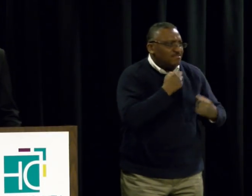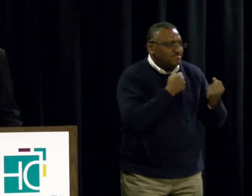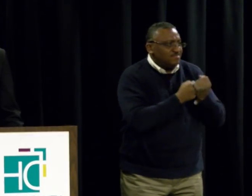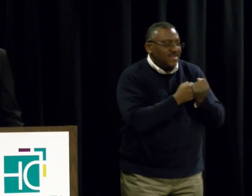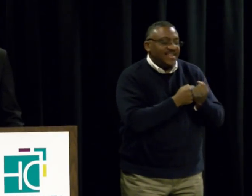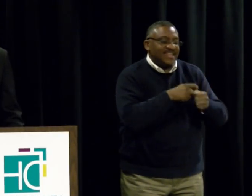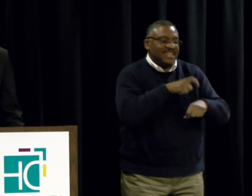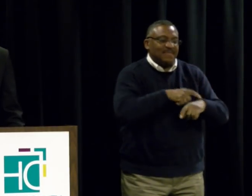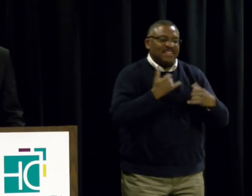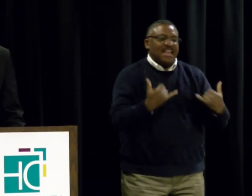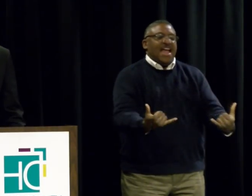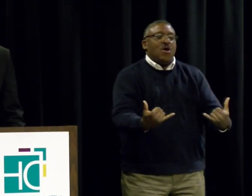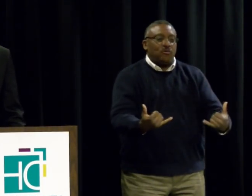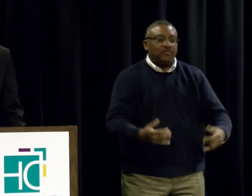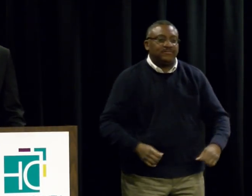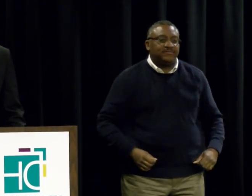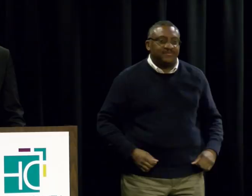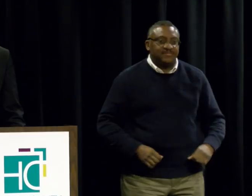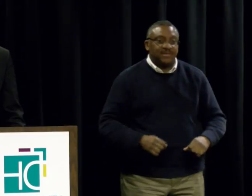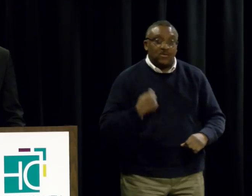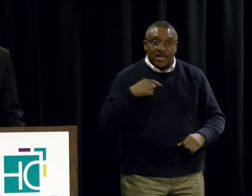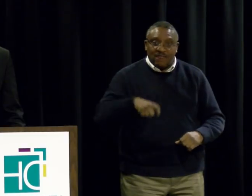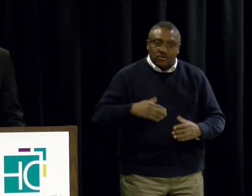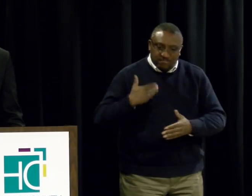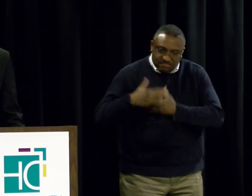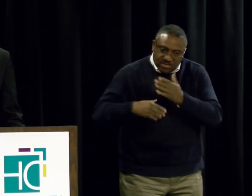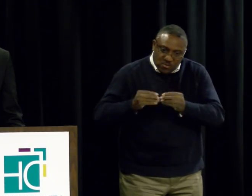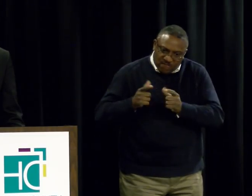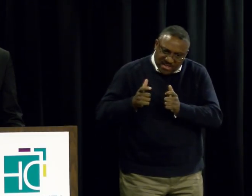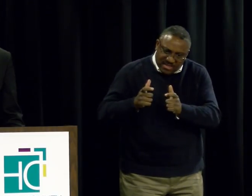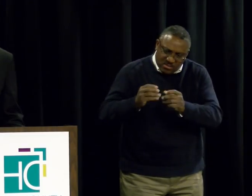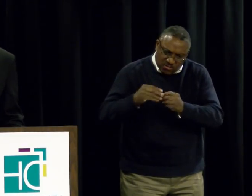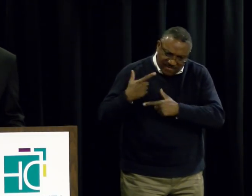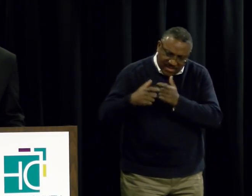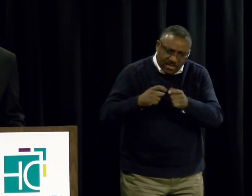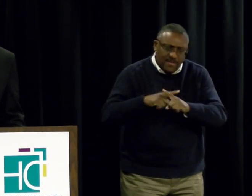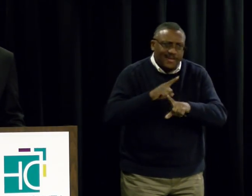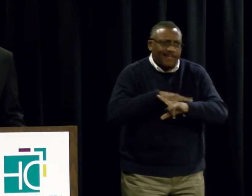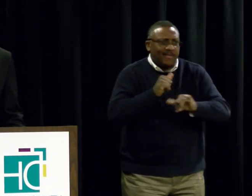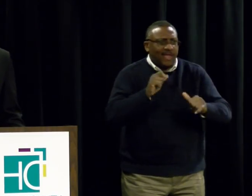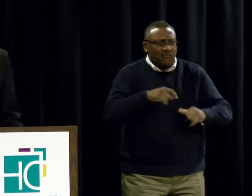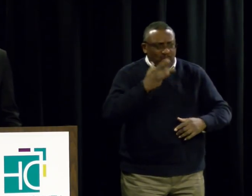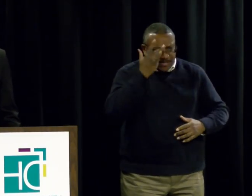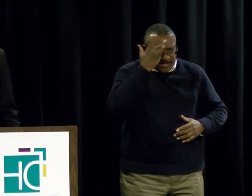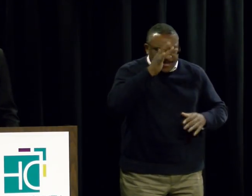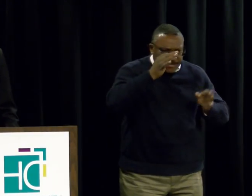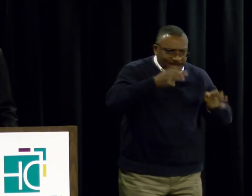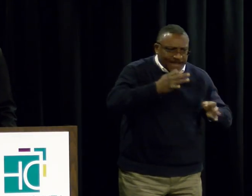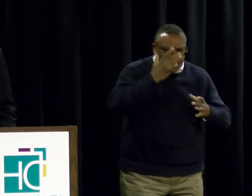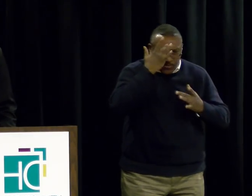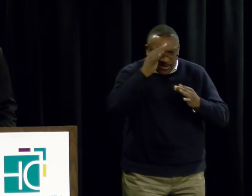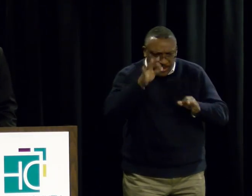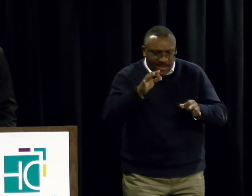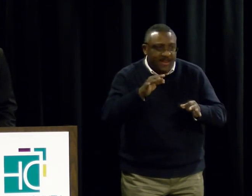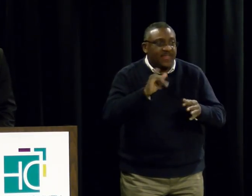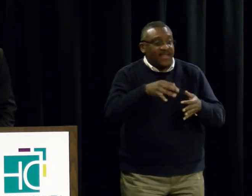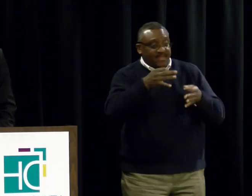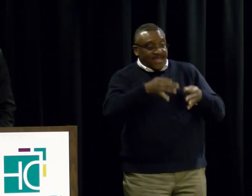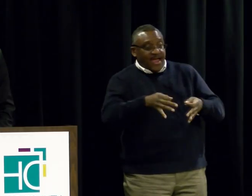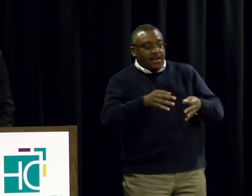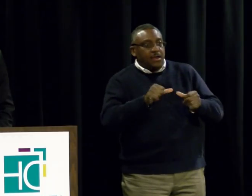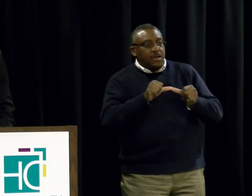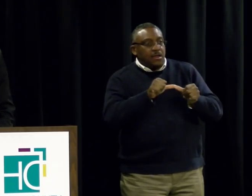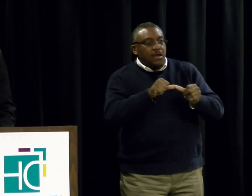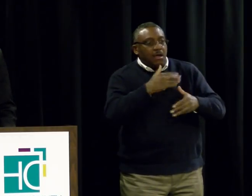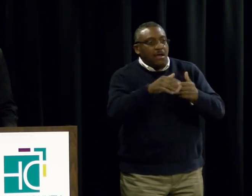We must move quickly, but we also must make smart and sustainable decisions. We're proud